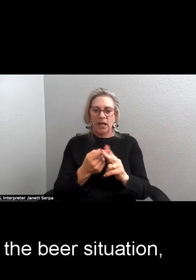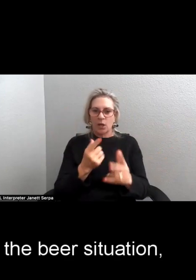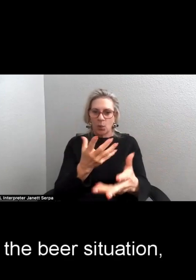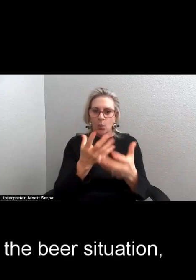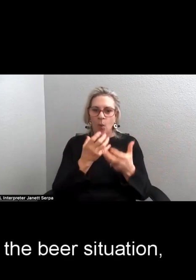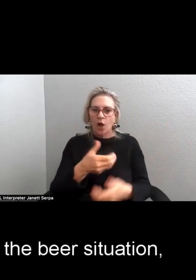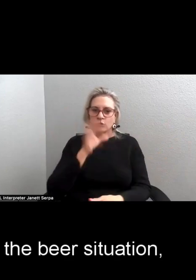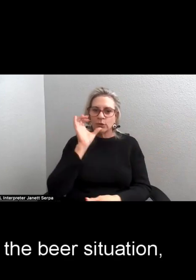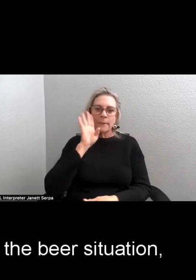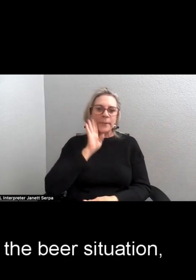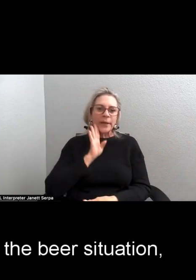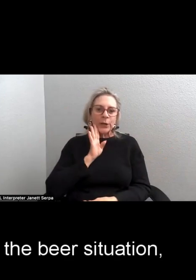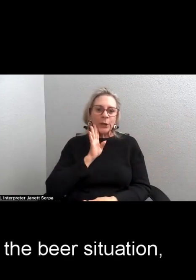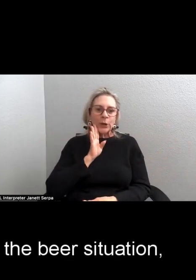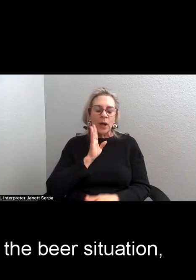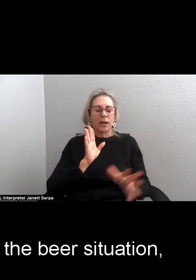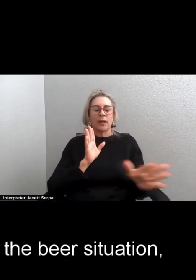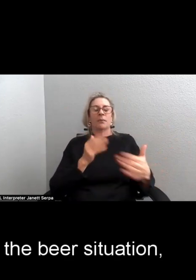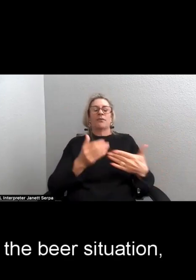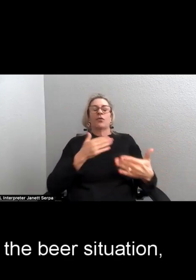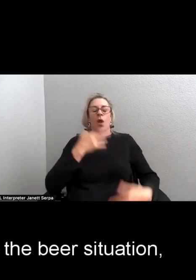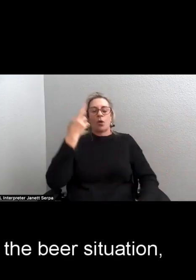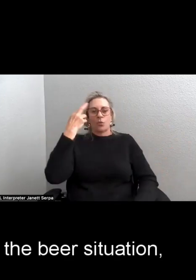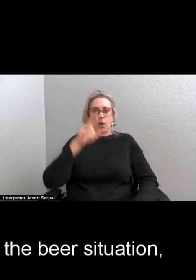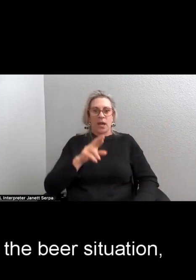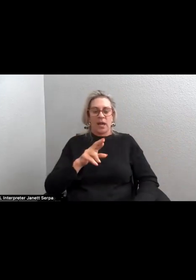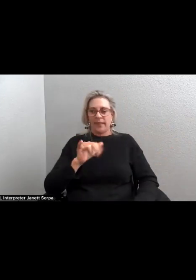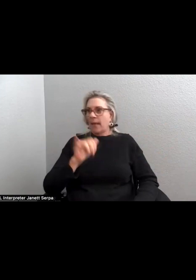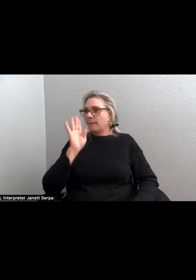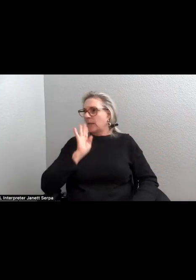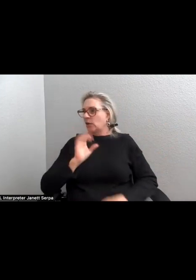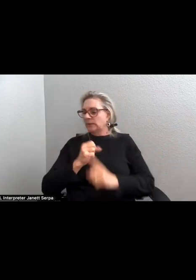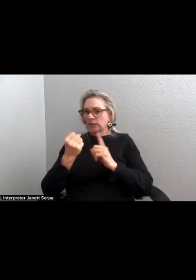And before I absorb the beer situation,